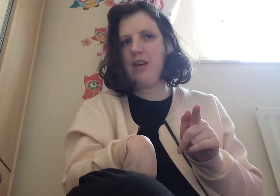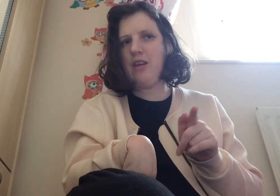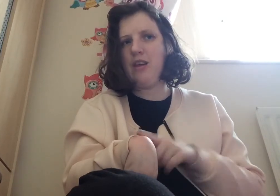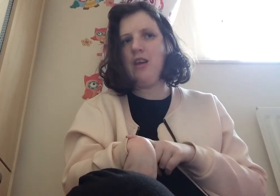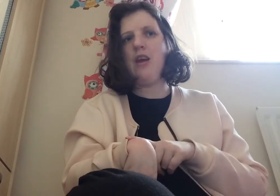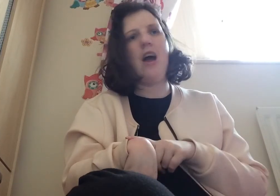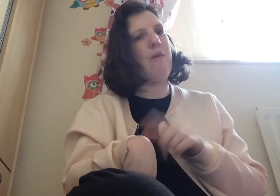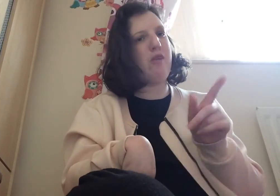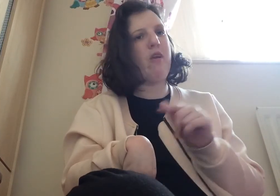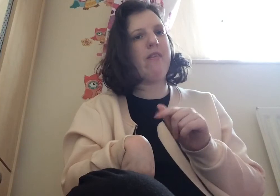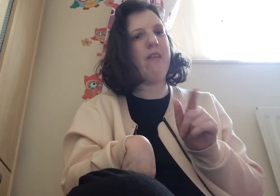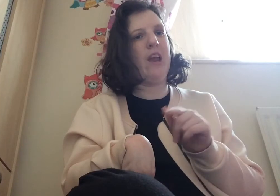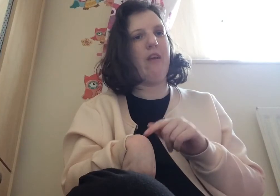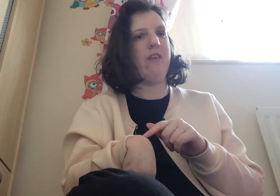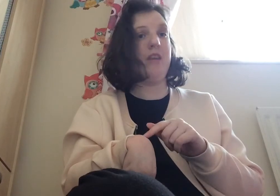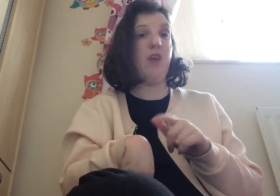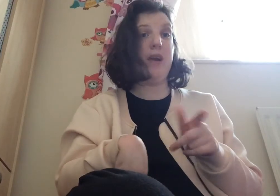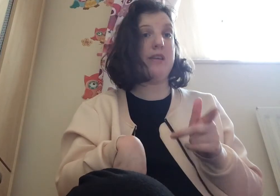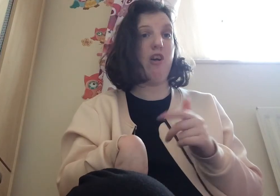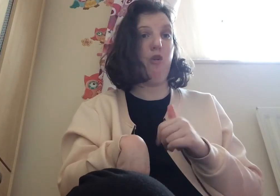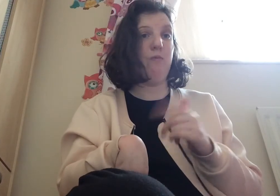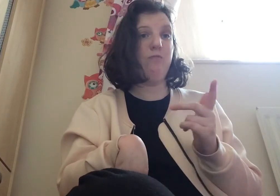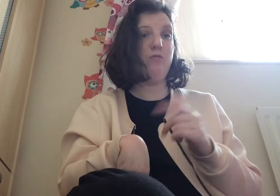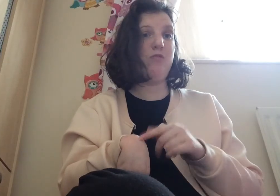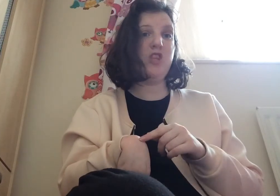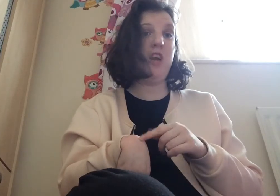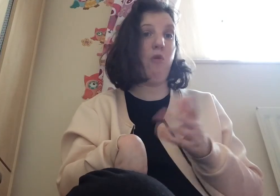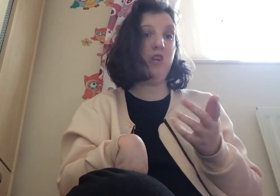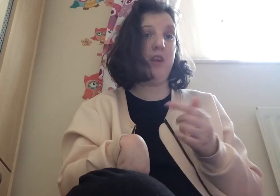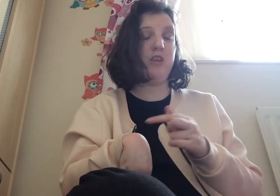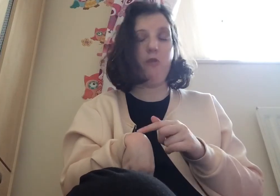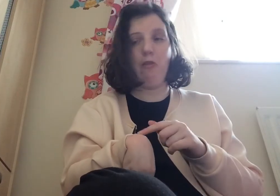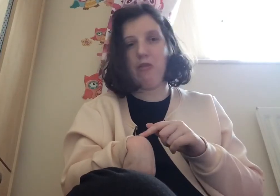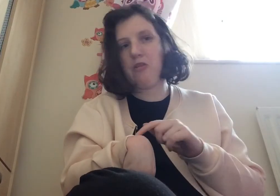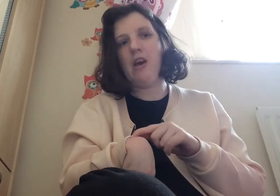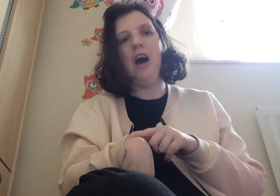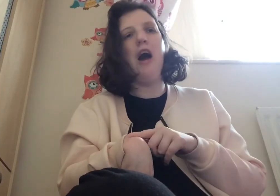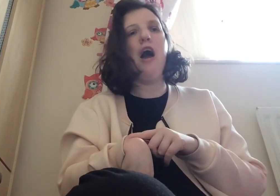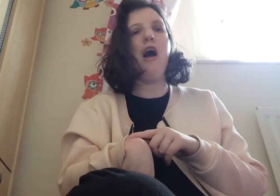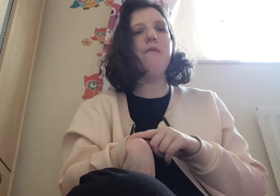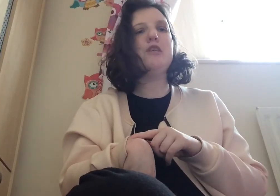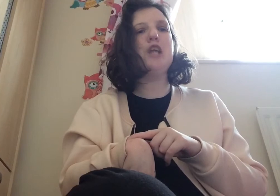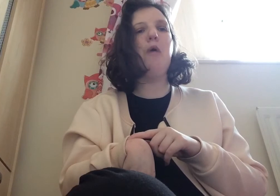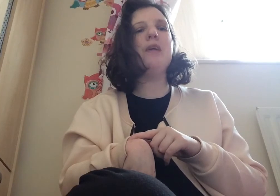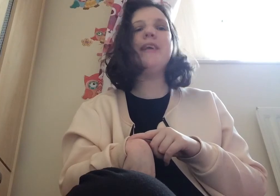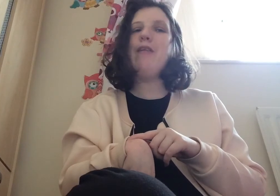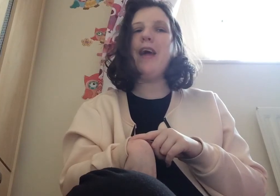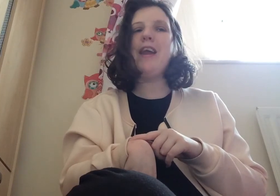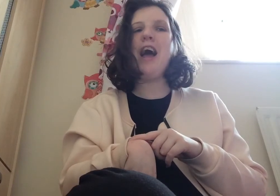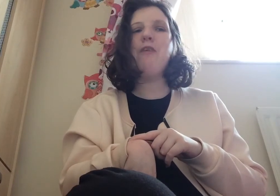i'll be tweeting the link of this anyway so she can watch it if she wants um so until then i